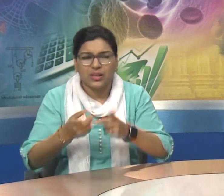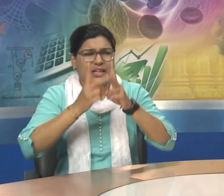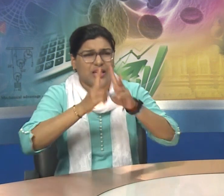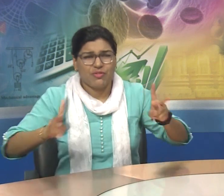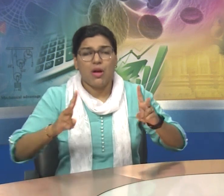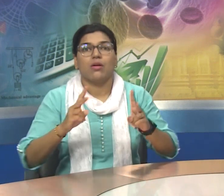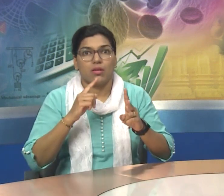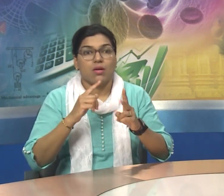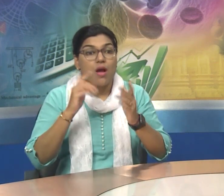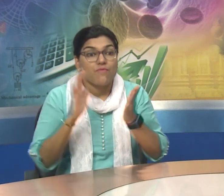Besakhi. Party. Etc.